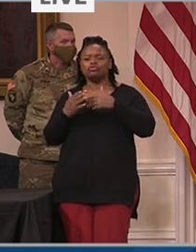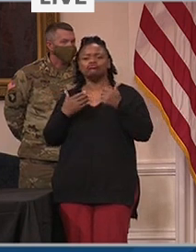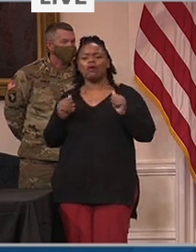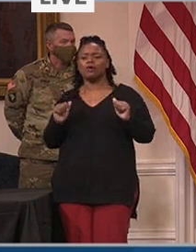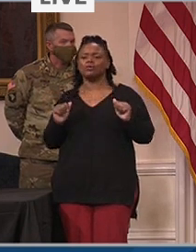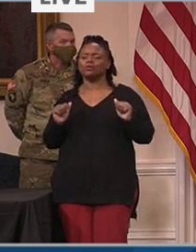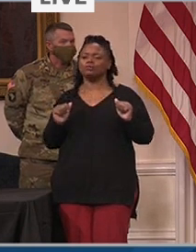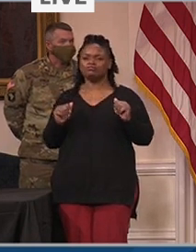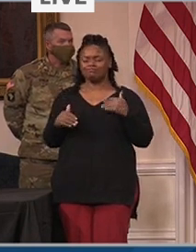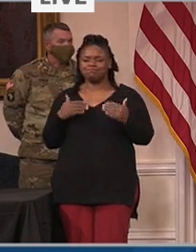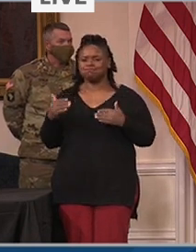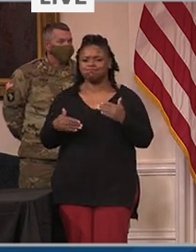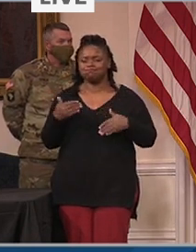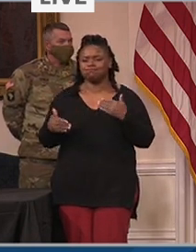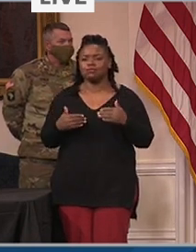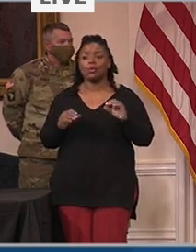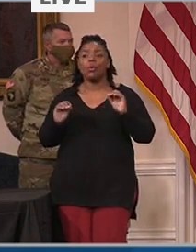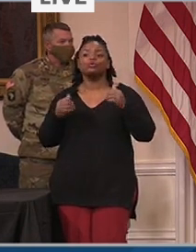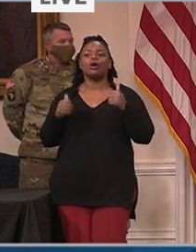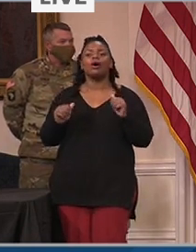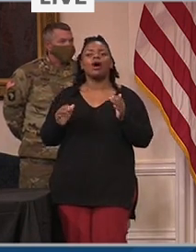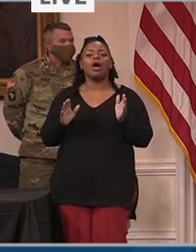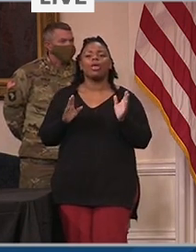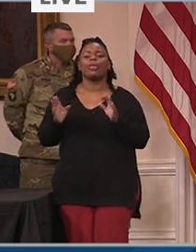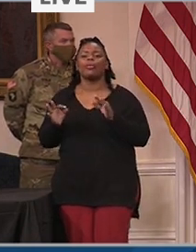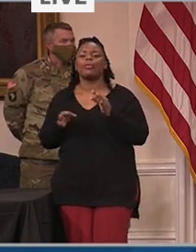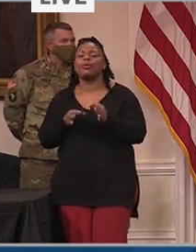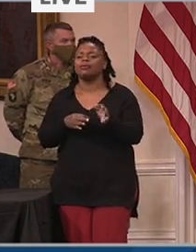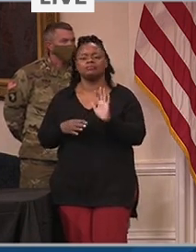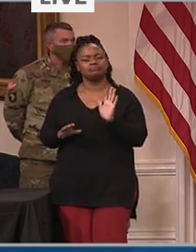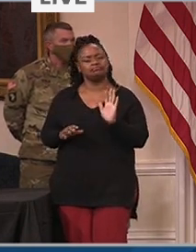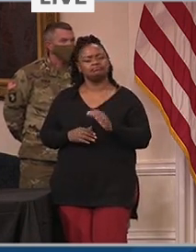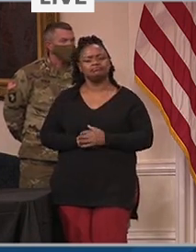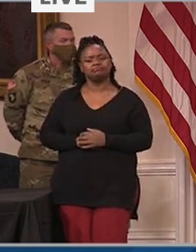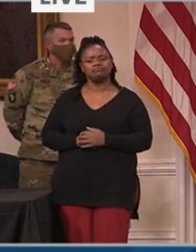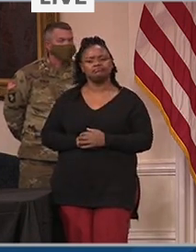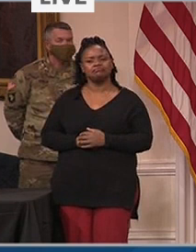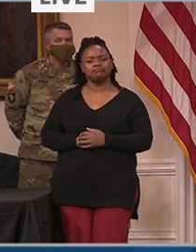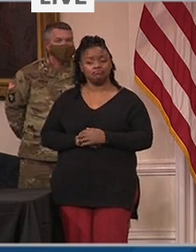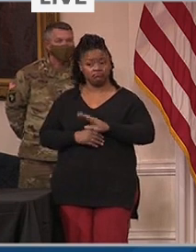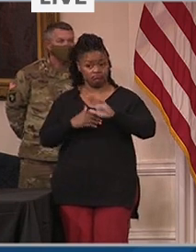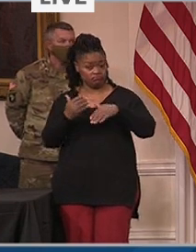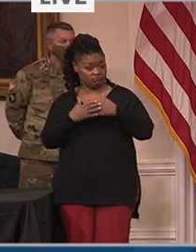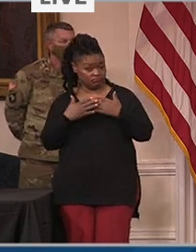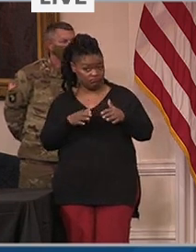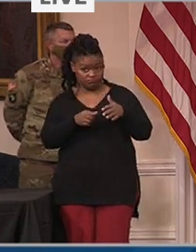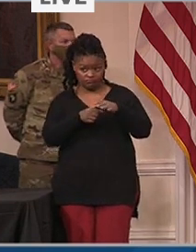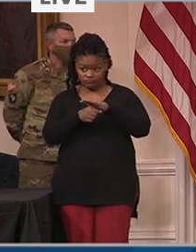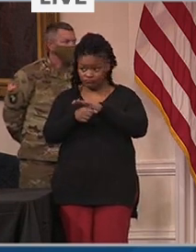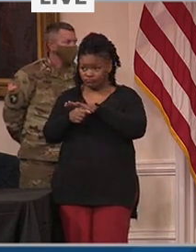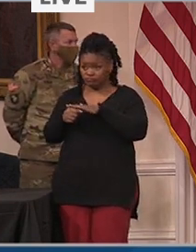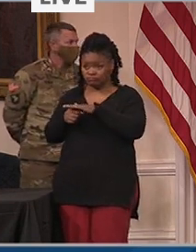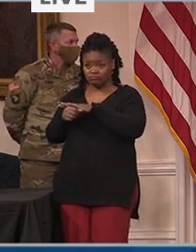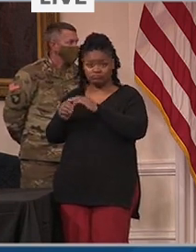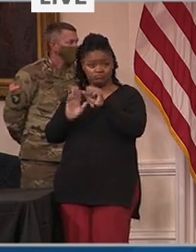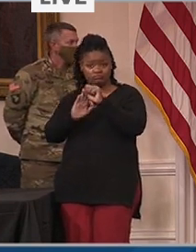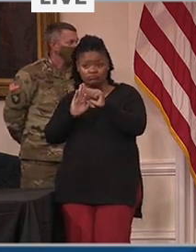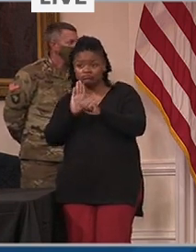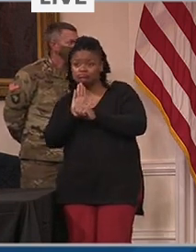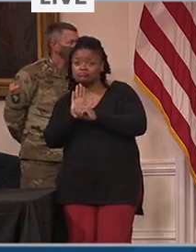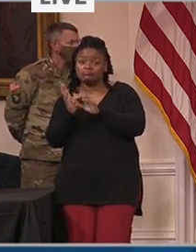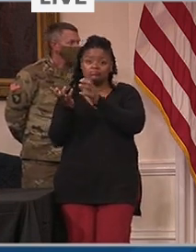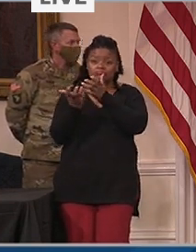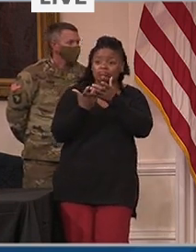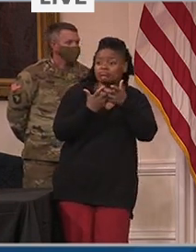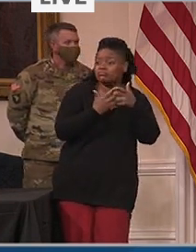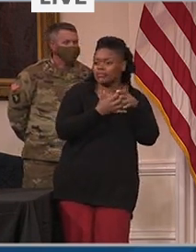And no one is attempting to delay. All of us are doing our best to work together at